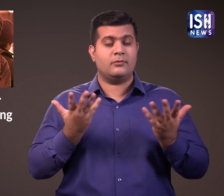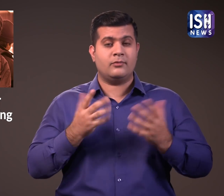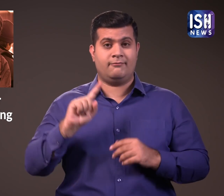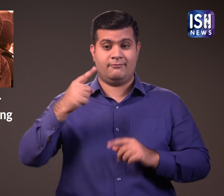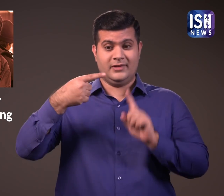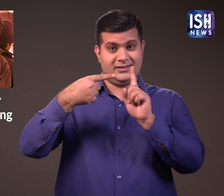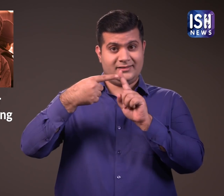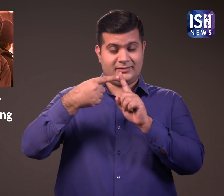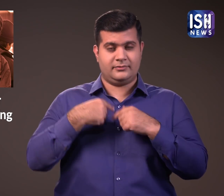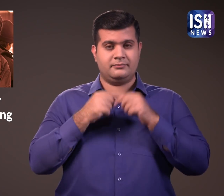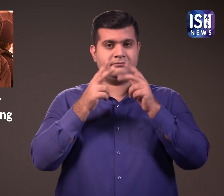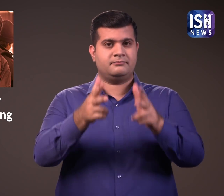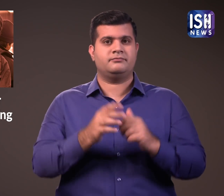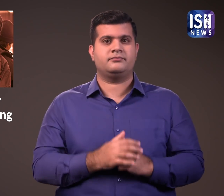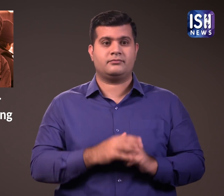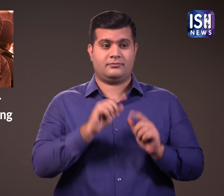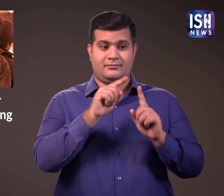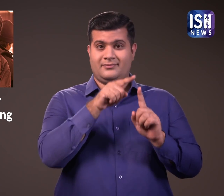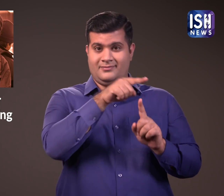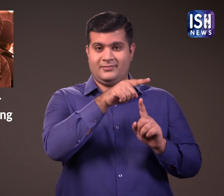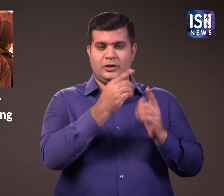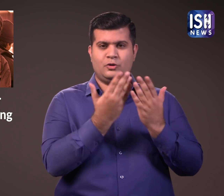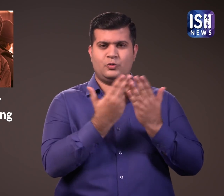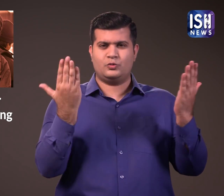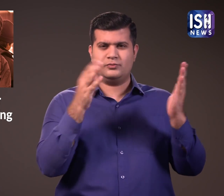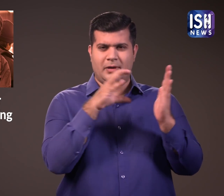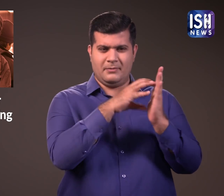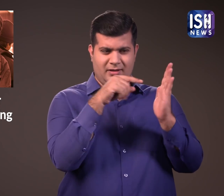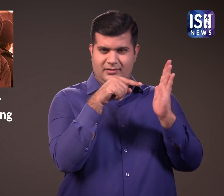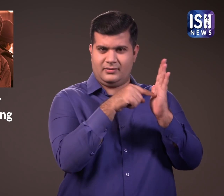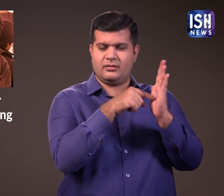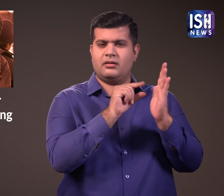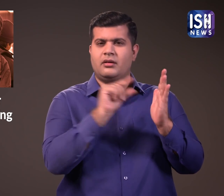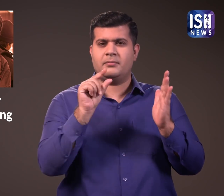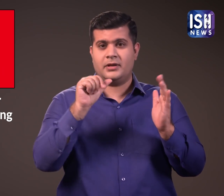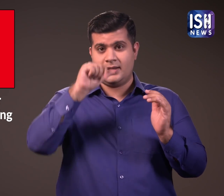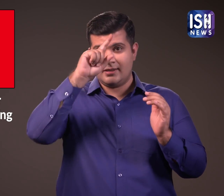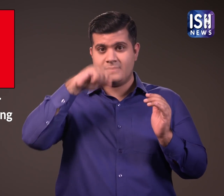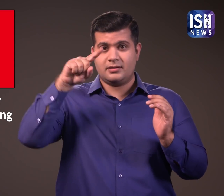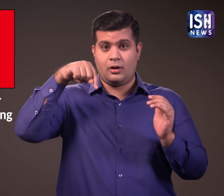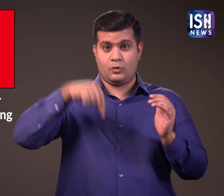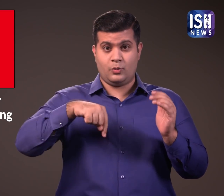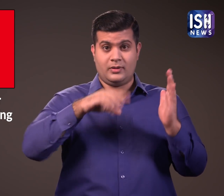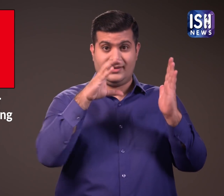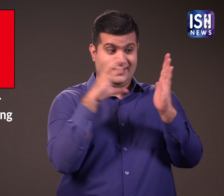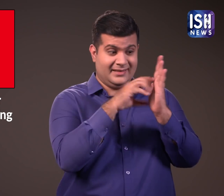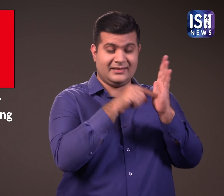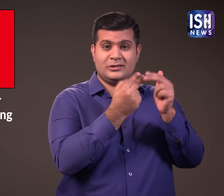According to a news article published in India today, Aryan Khan has confessed to smoking charas.